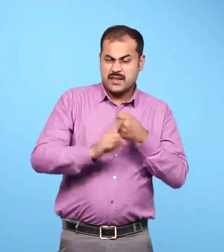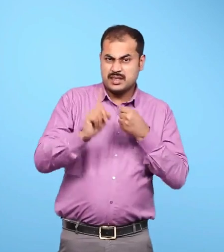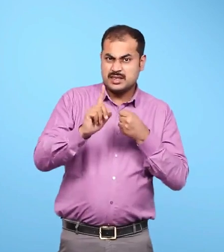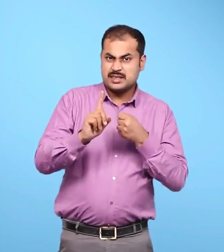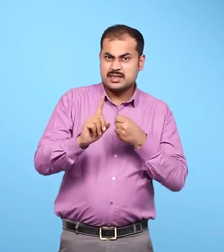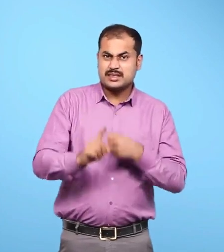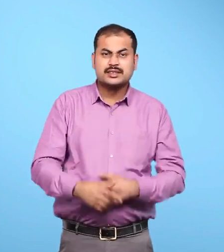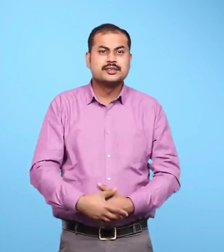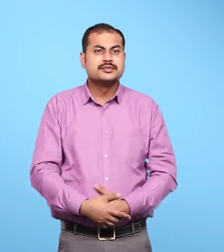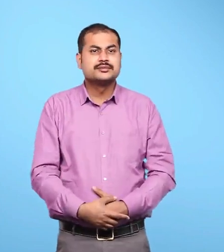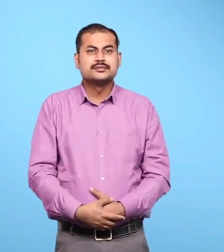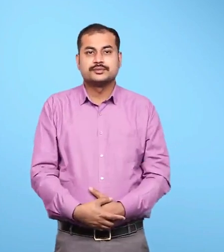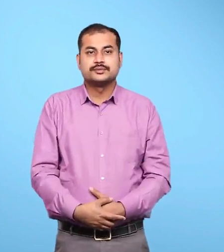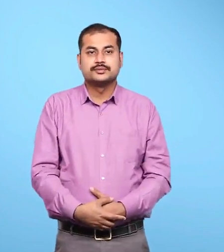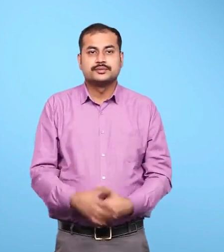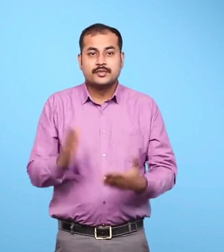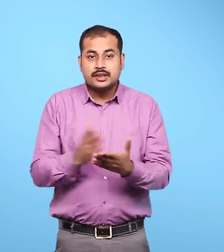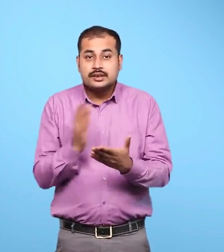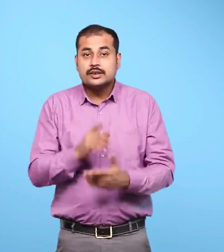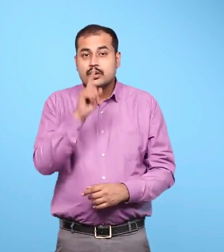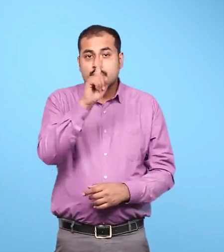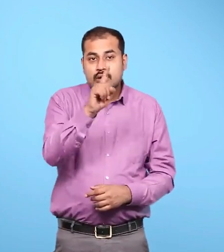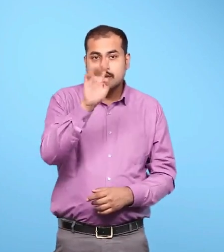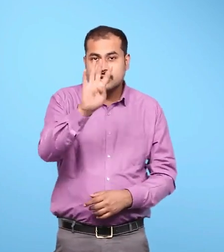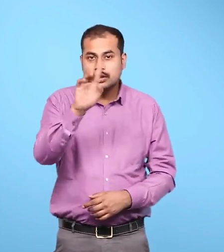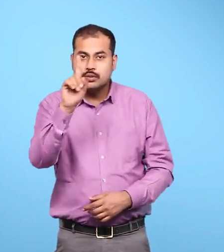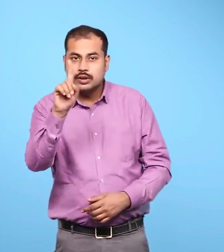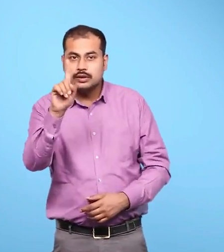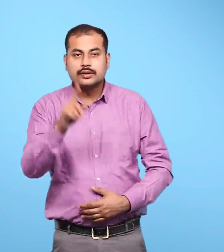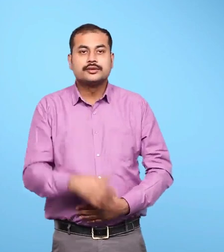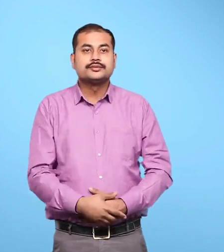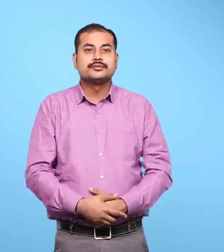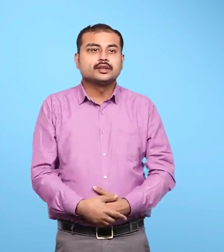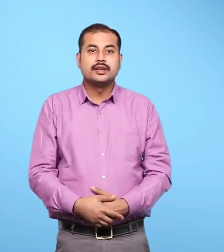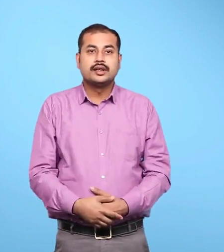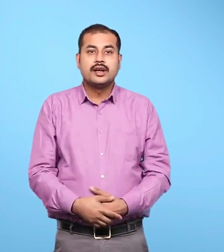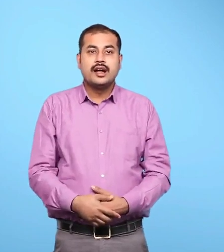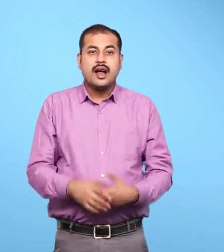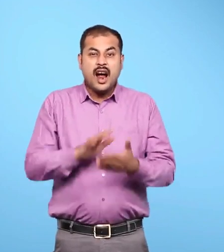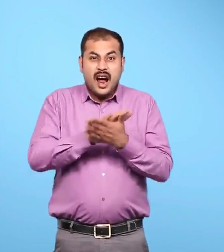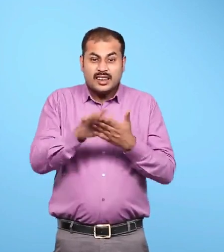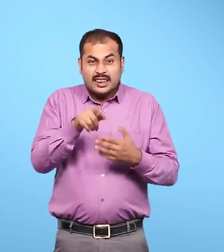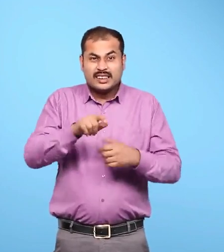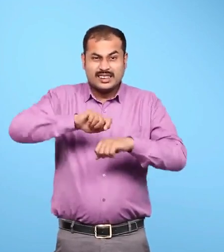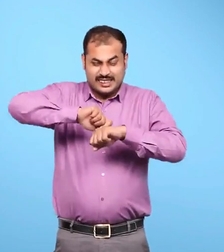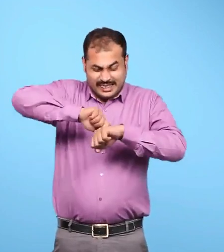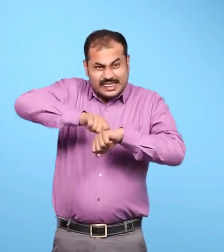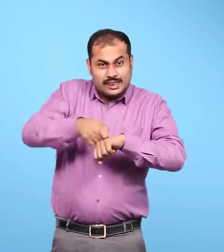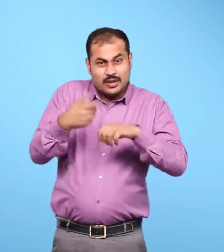Page One Hundred Forty One Hari was pinched till he